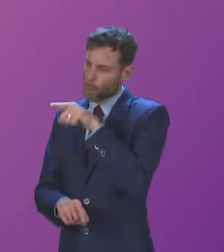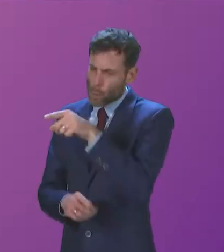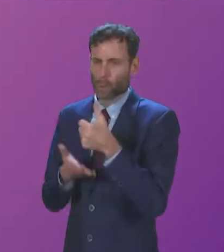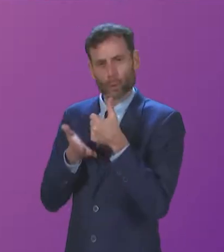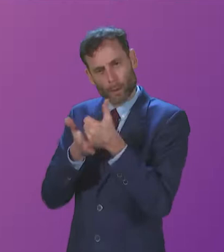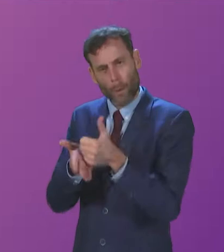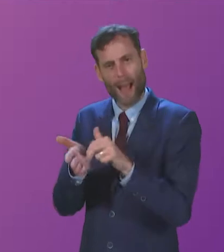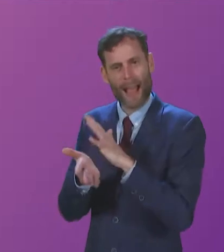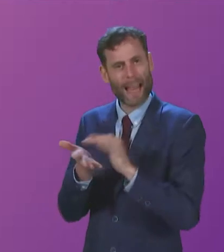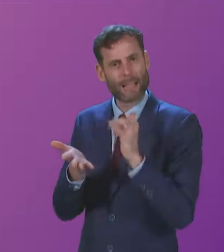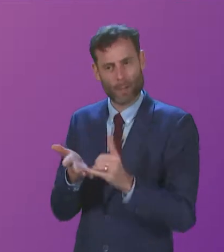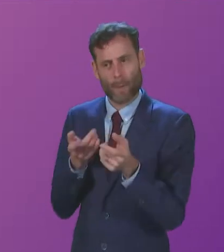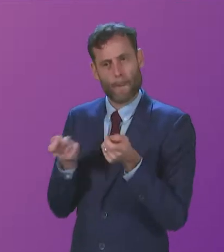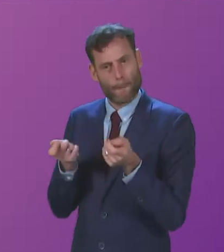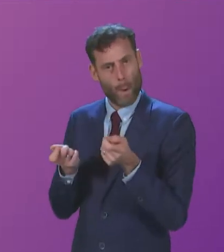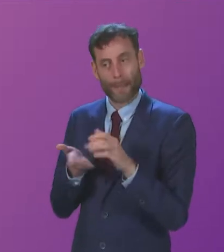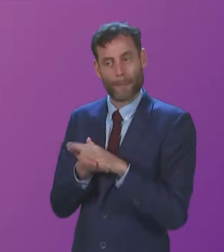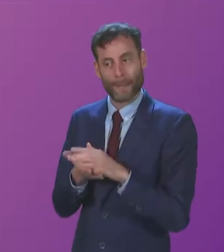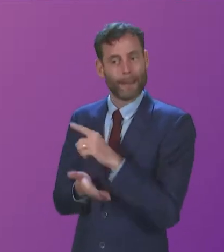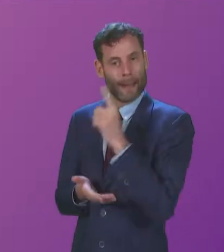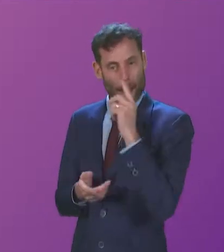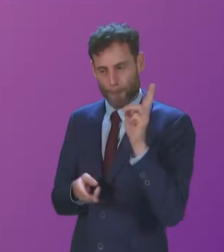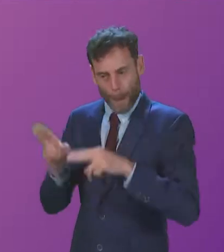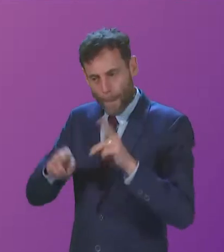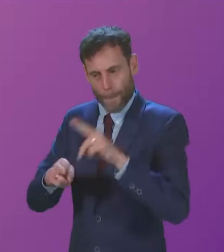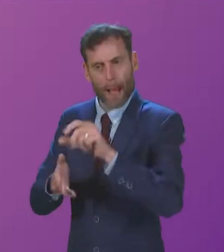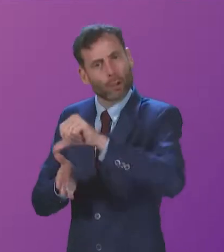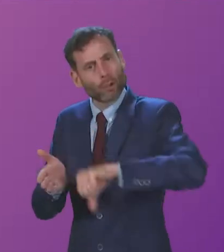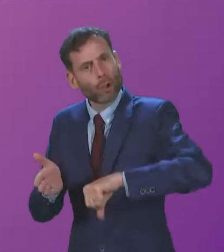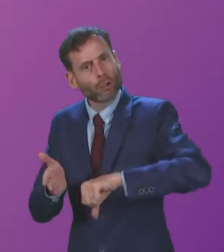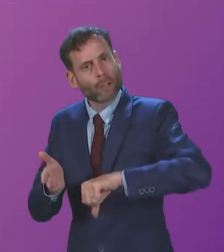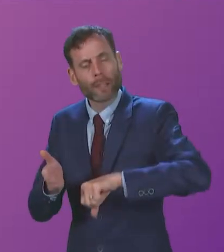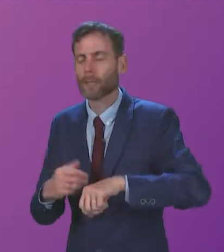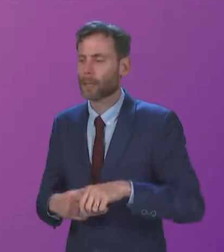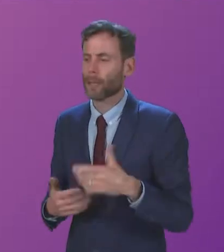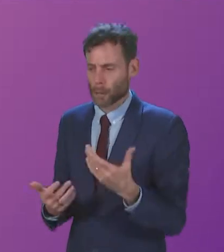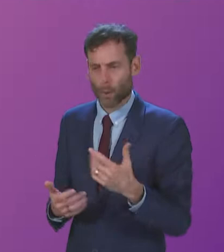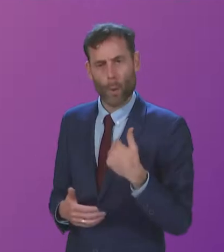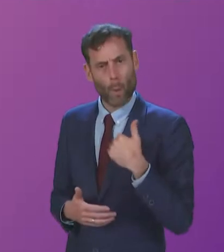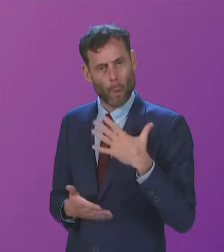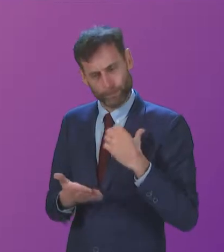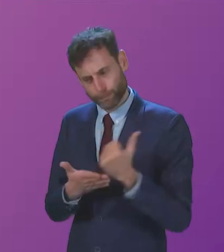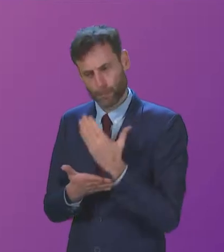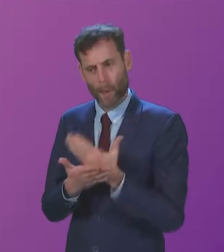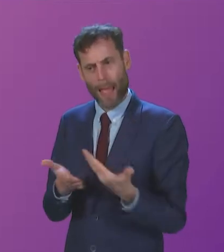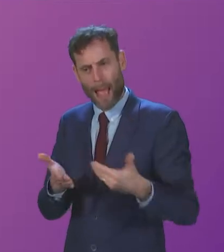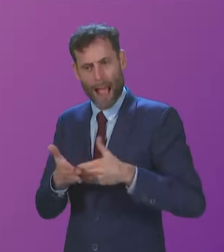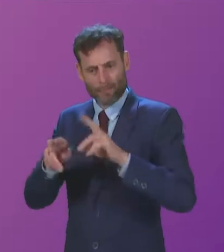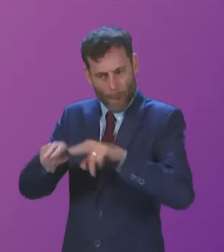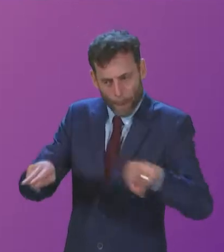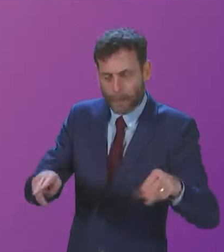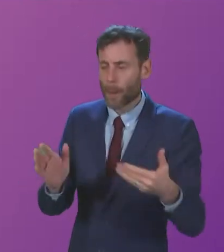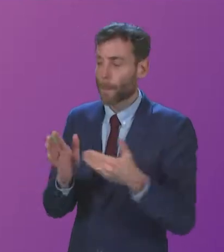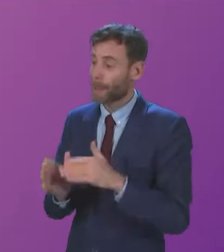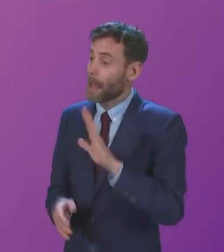NHS boards to enable surgery to recommence, and that we want practical measures, such as increasing bed capacity and listening to the recommendations of the Royal